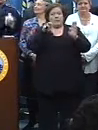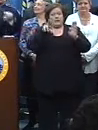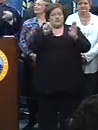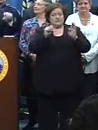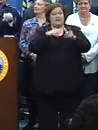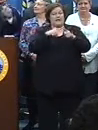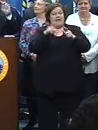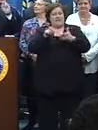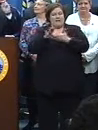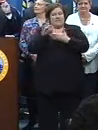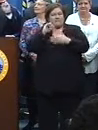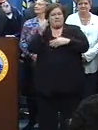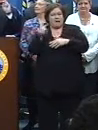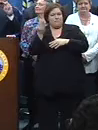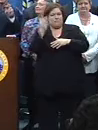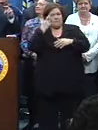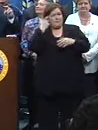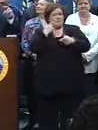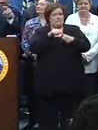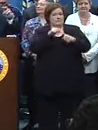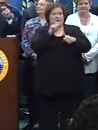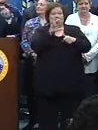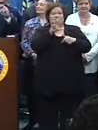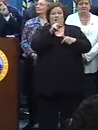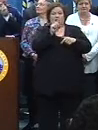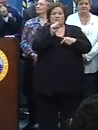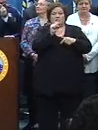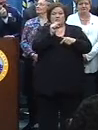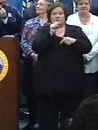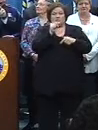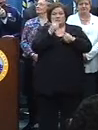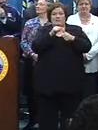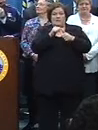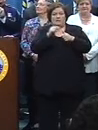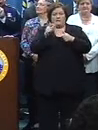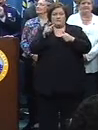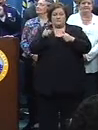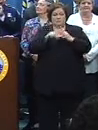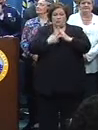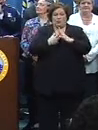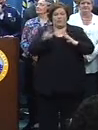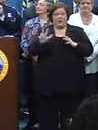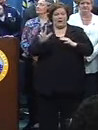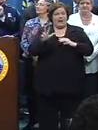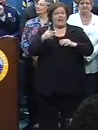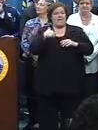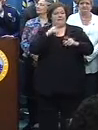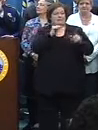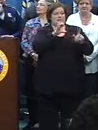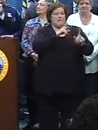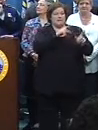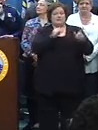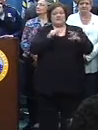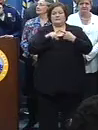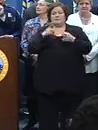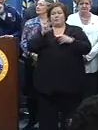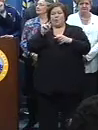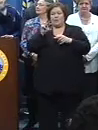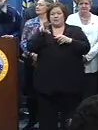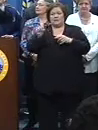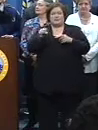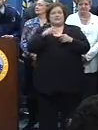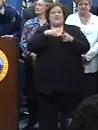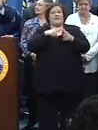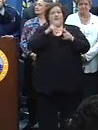to be cleaned for Monday morning because, again, you remember Tux Road at 3 o'clock. And so we had Tux, then we had Proteus, then